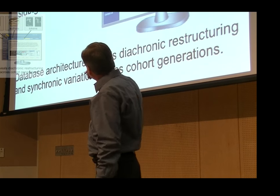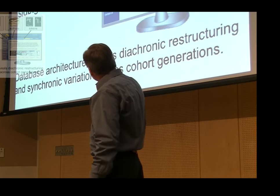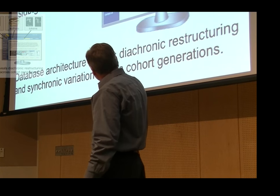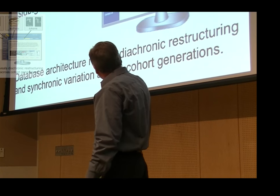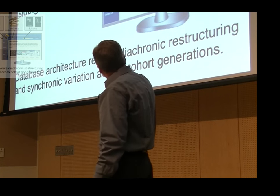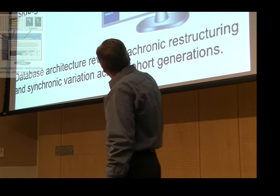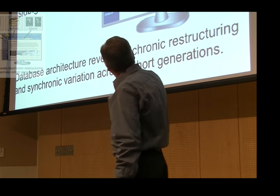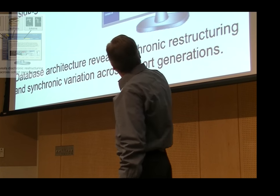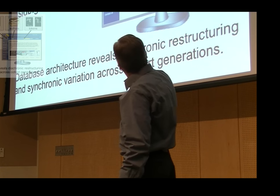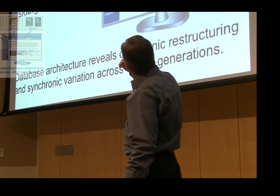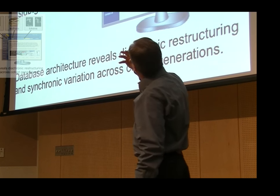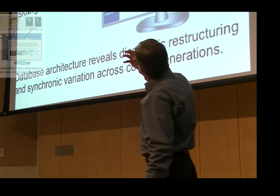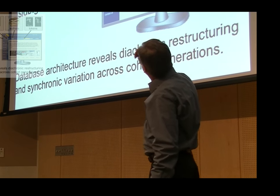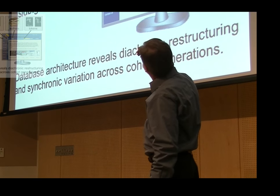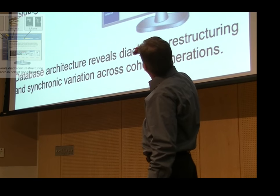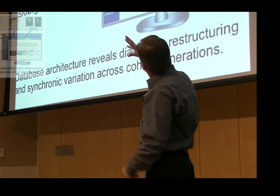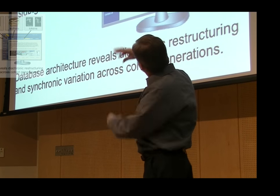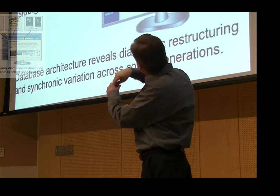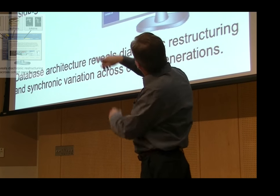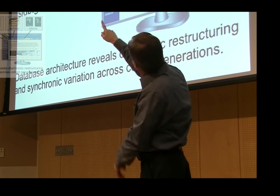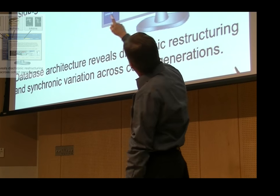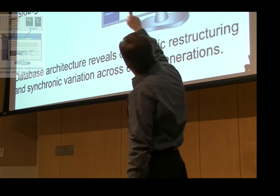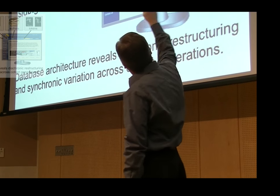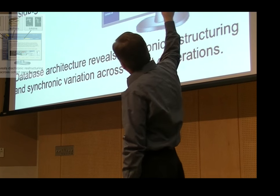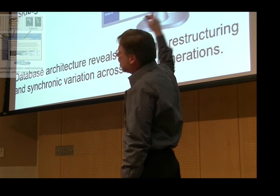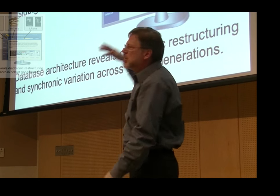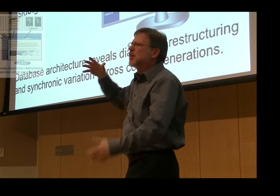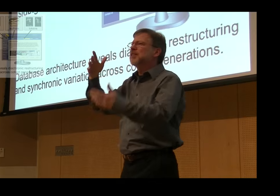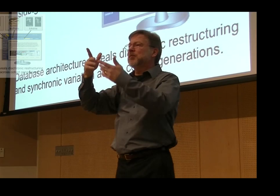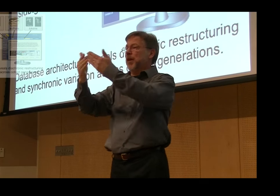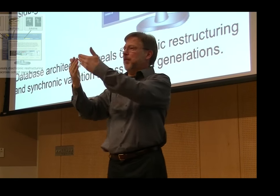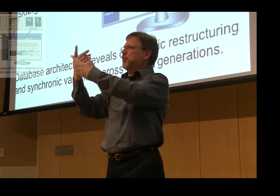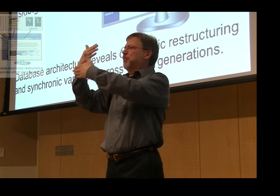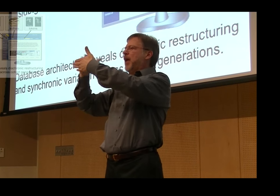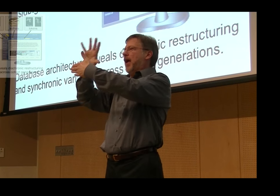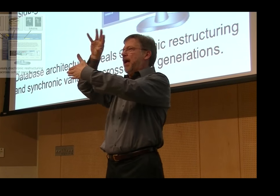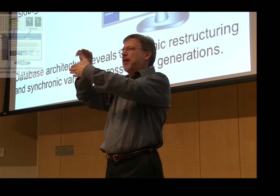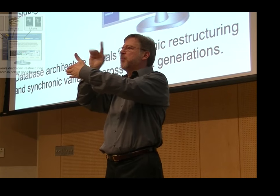HSLDB, that's Historical Sign Language Database, .georgetown.edu.